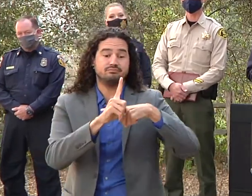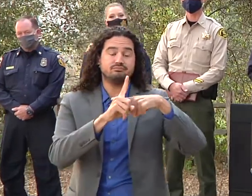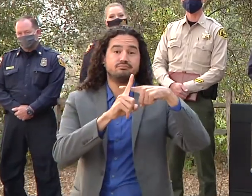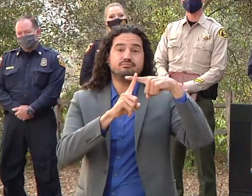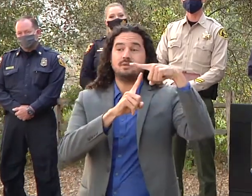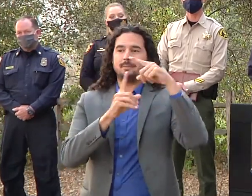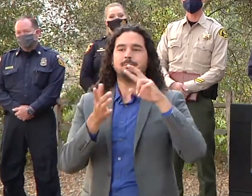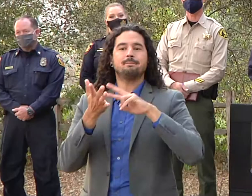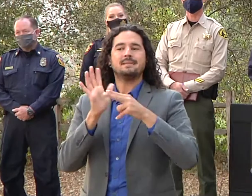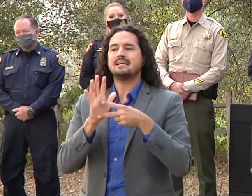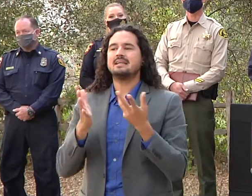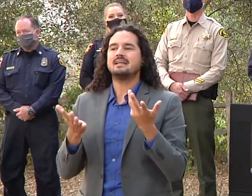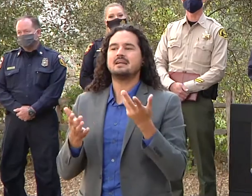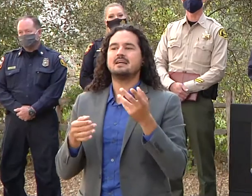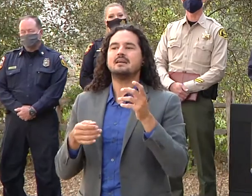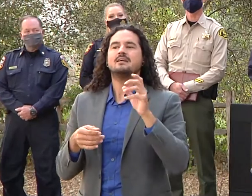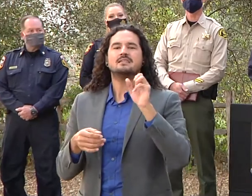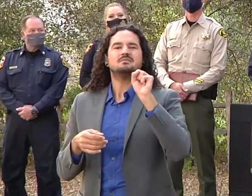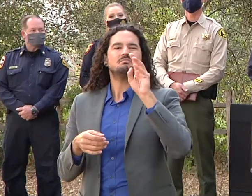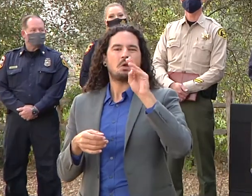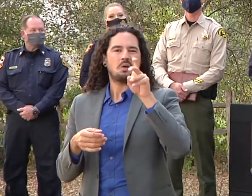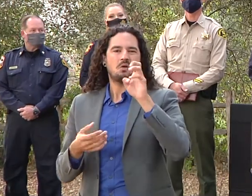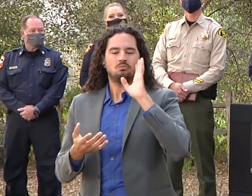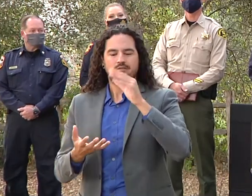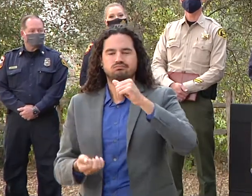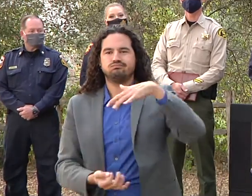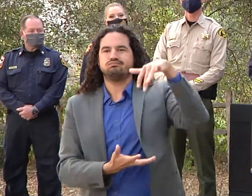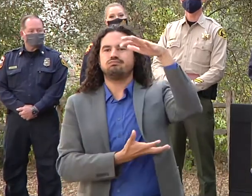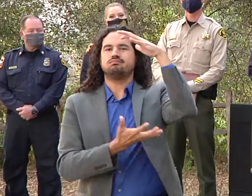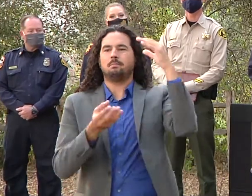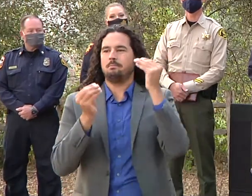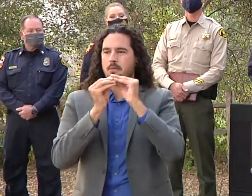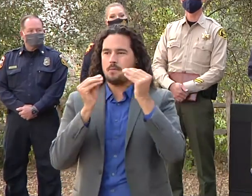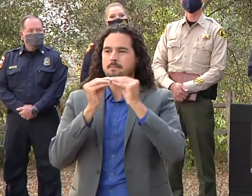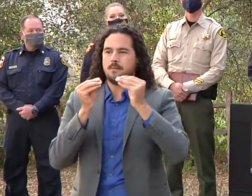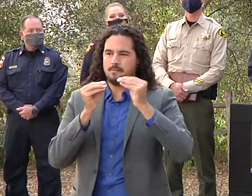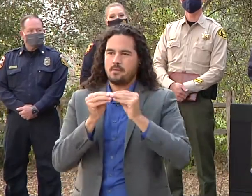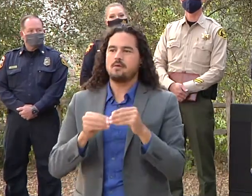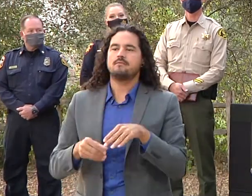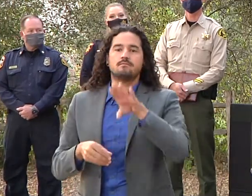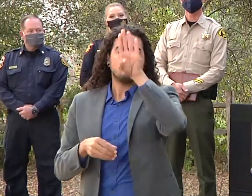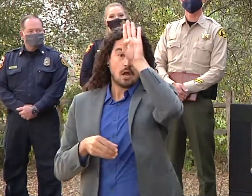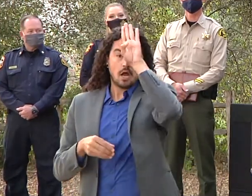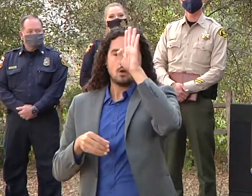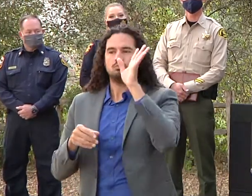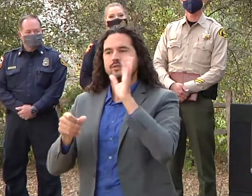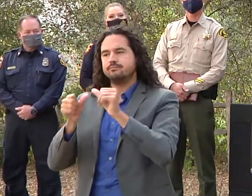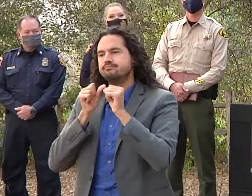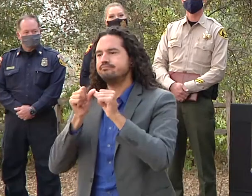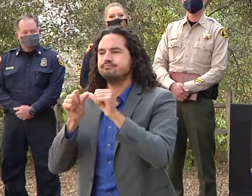diligently monitoring those areas and taking care of any hot spots that should arise thank you